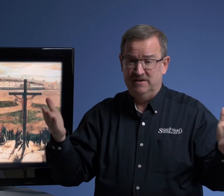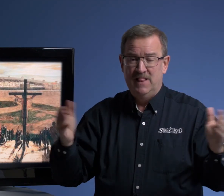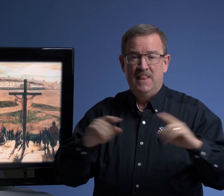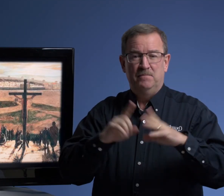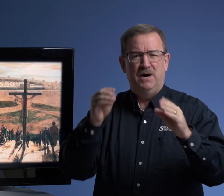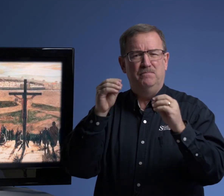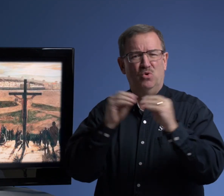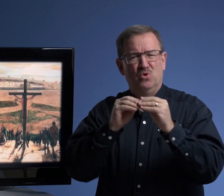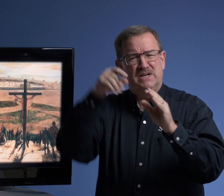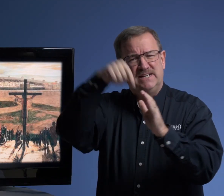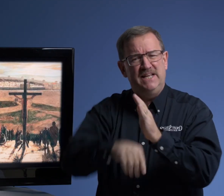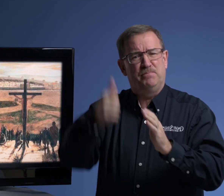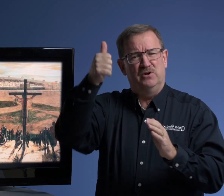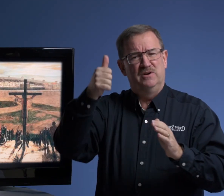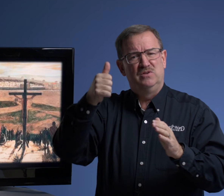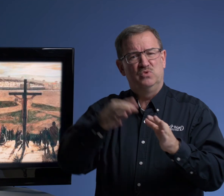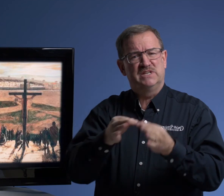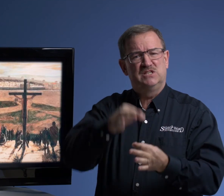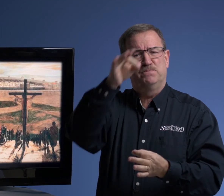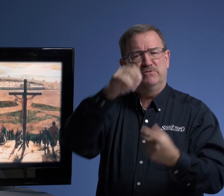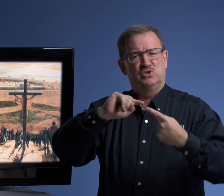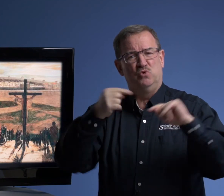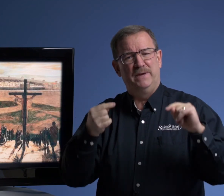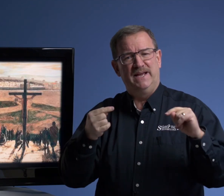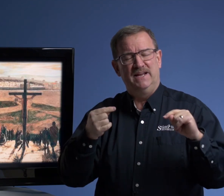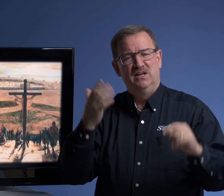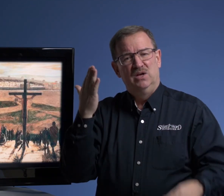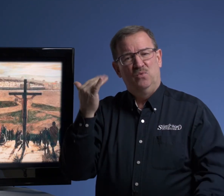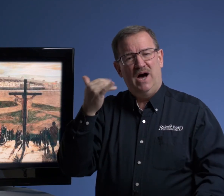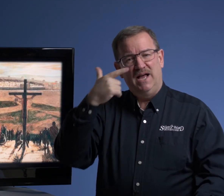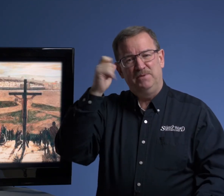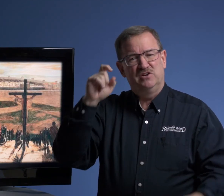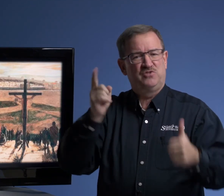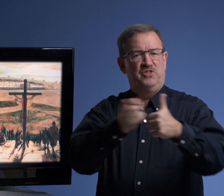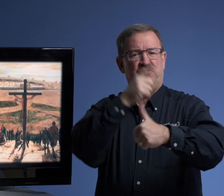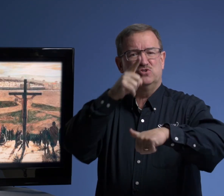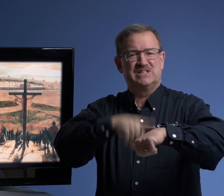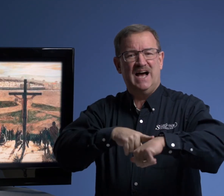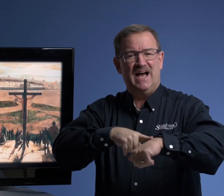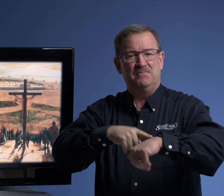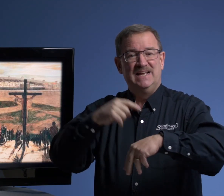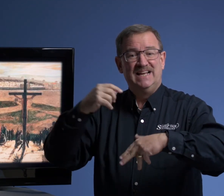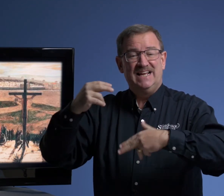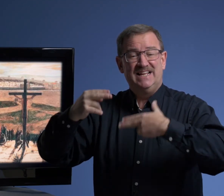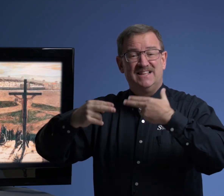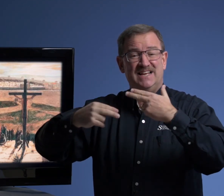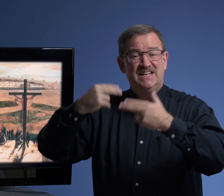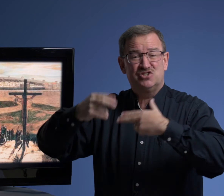but more deeper was a spiritual pain. Why? Because for the first time in the history